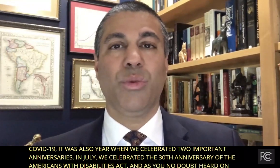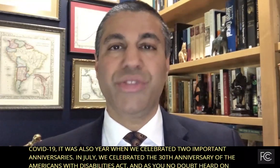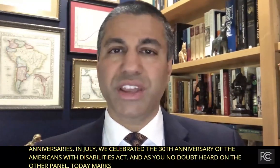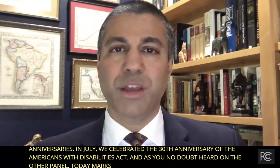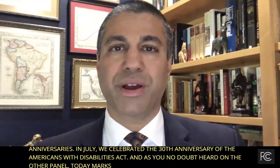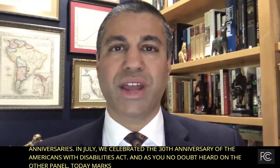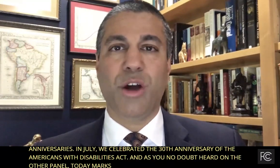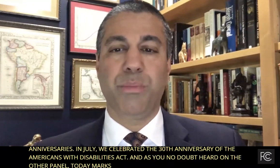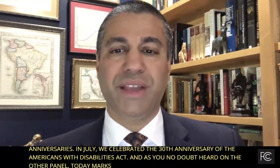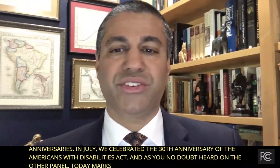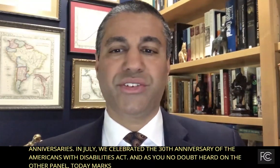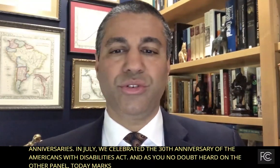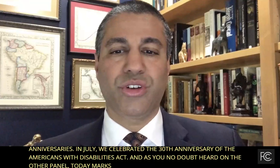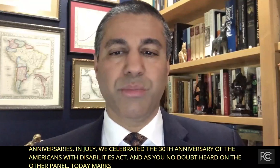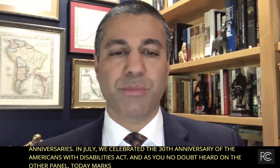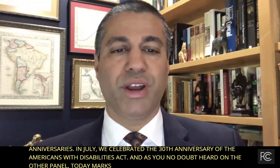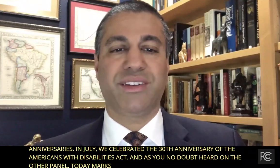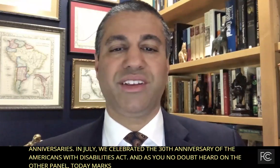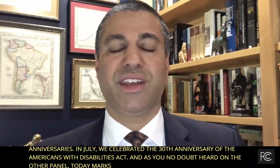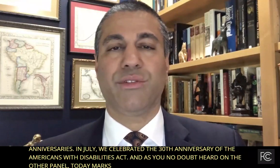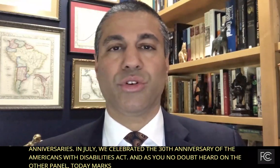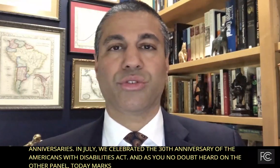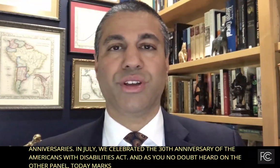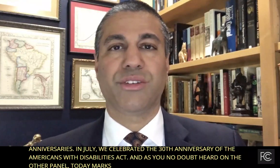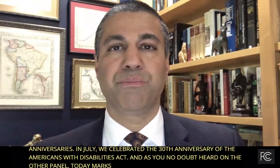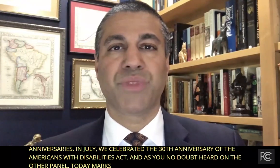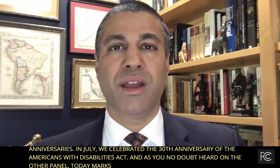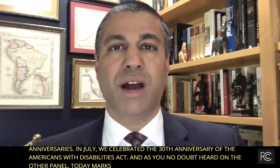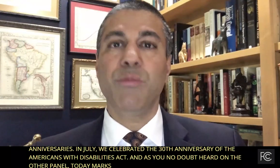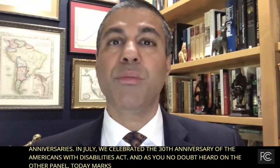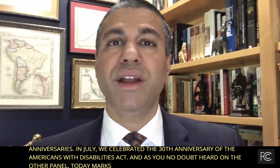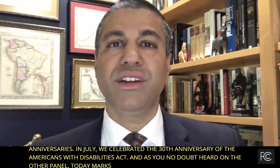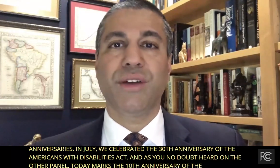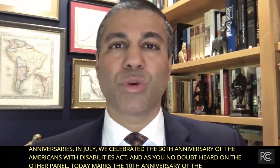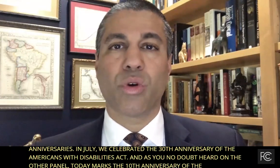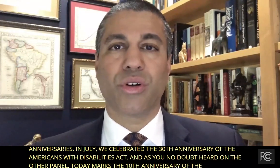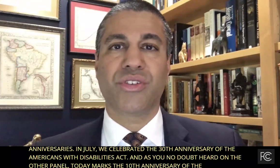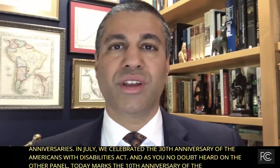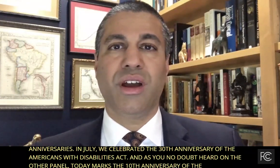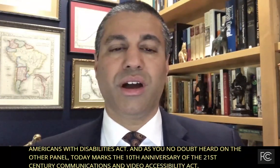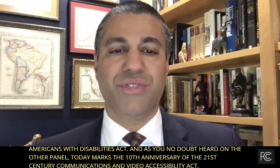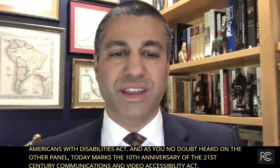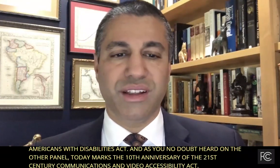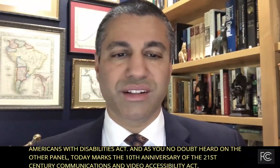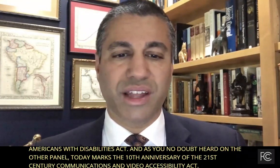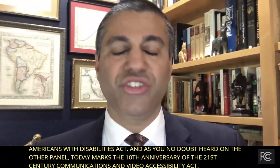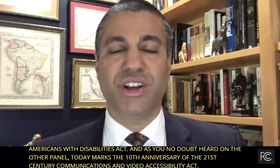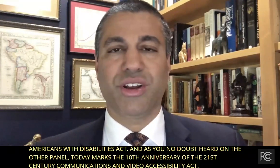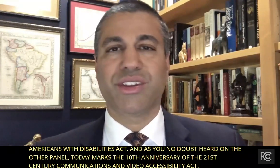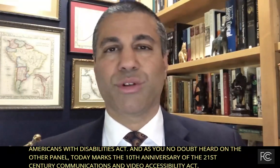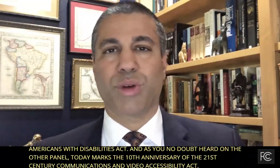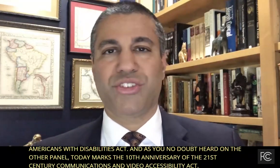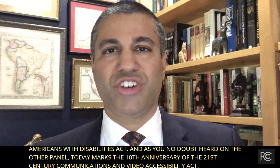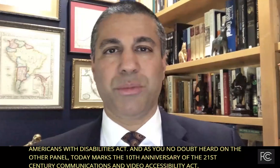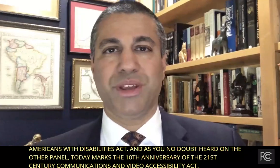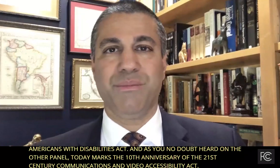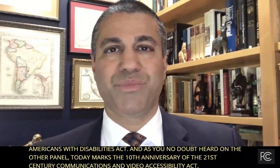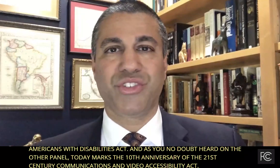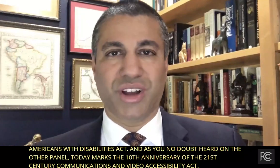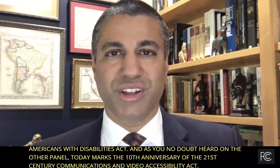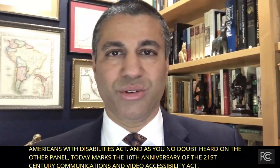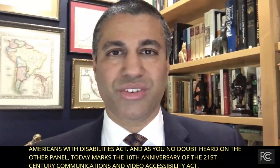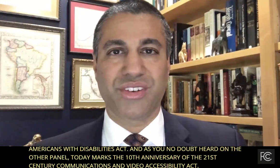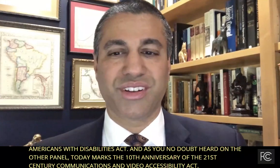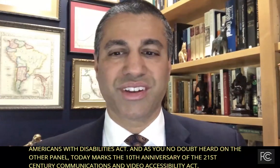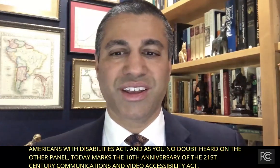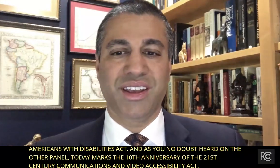Now, when thinking about how best to commemorate these anniversaries, I'm reminded of the words of the legendary civil rights champion,